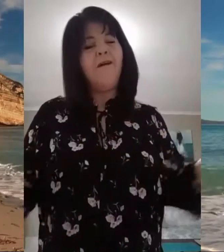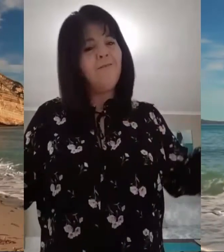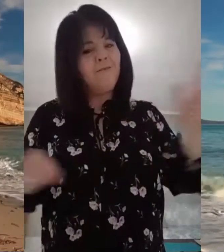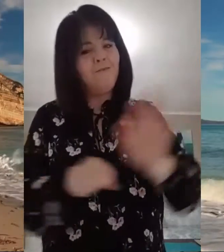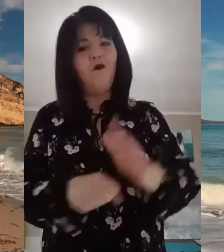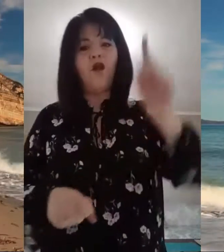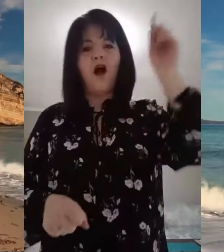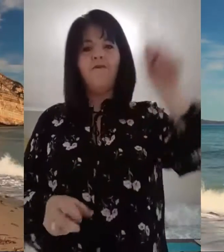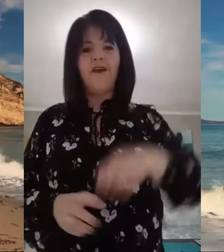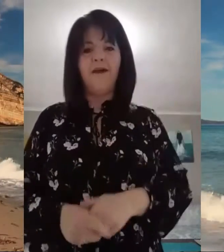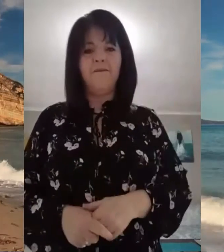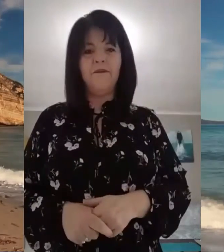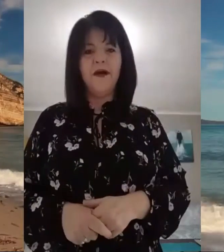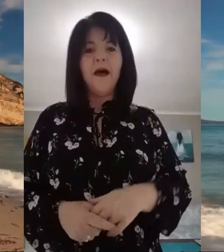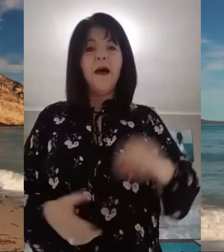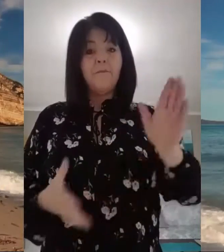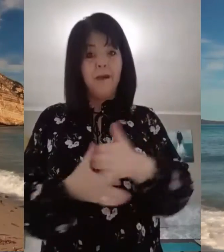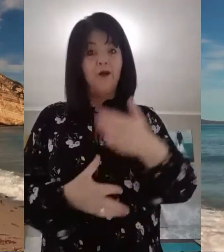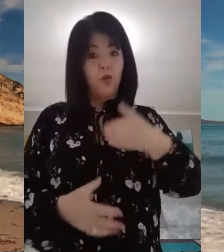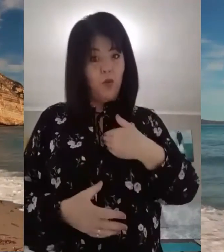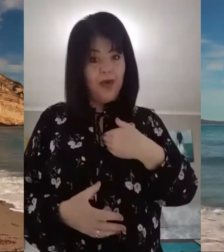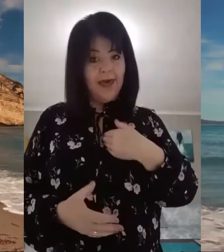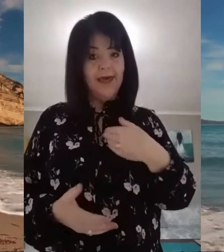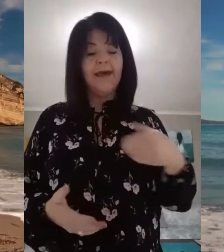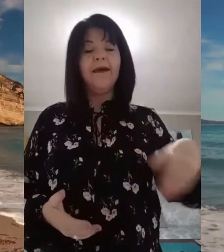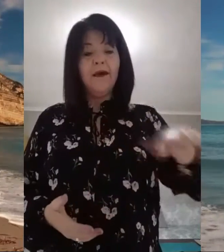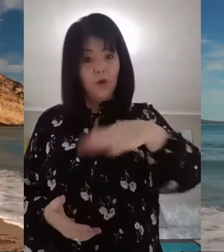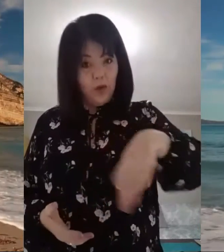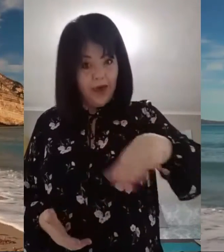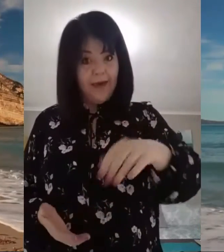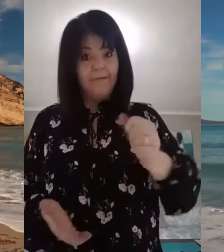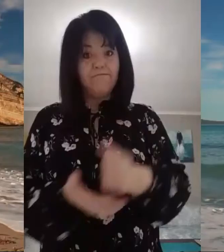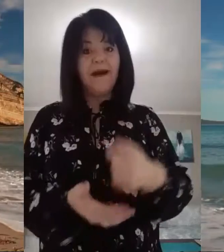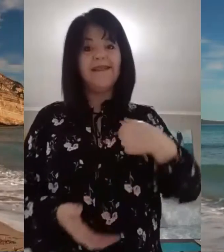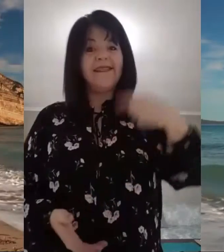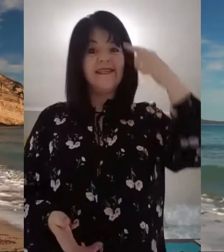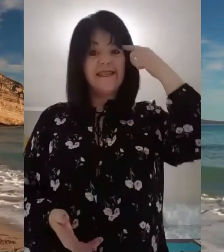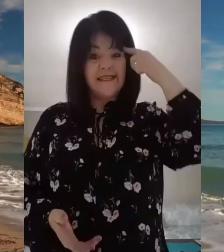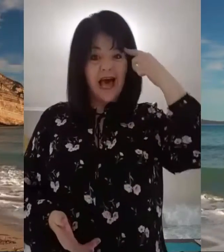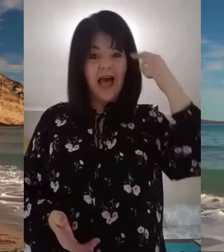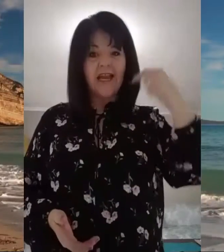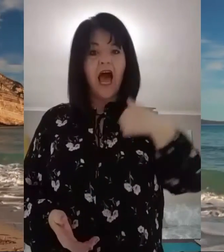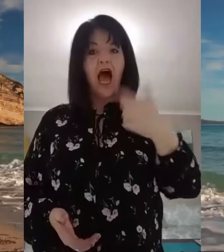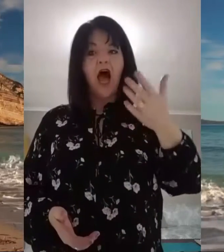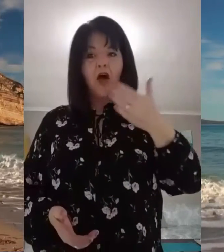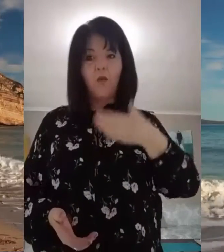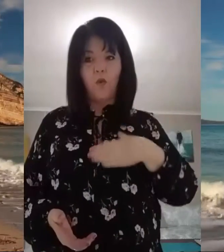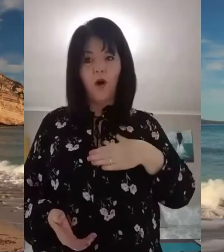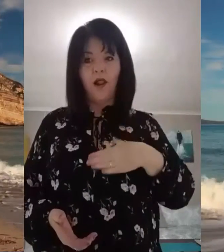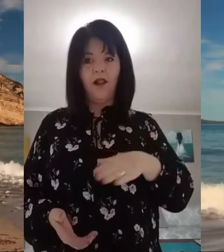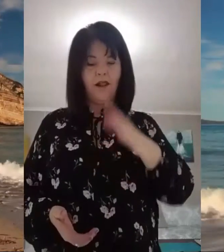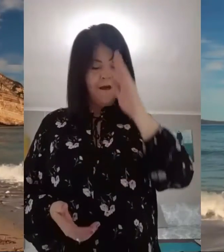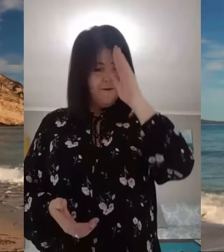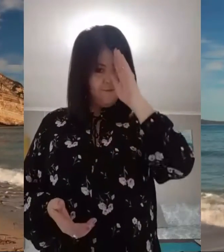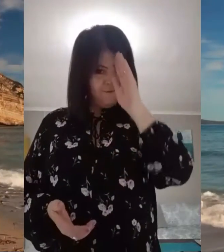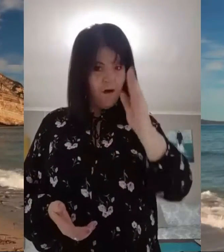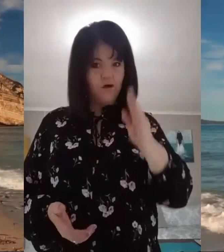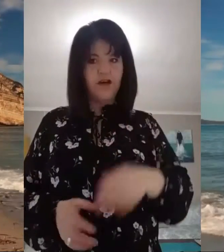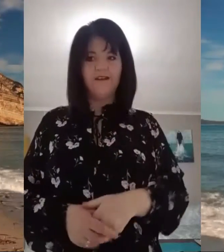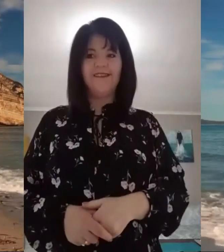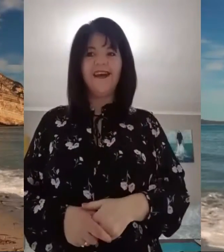be full of him. But we, we must decide, I will